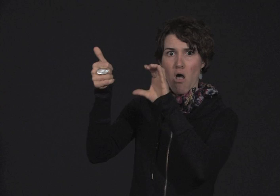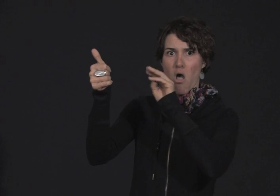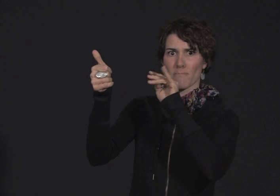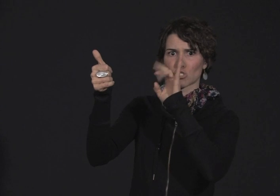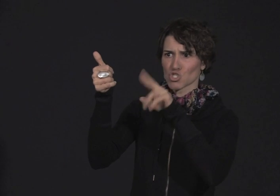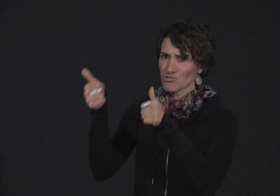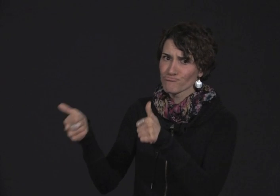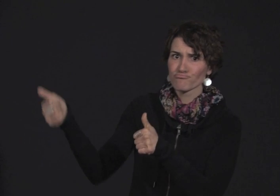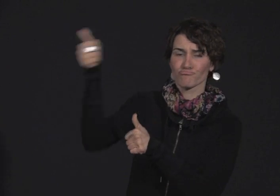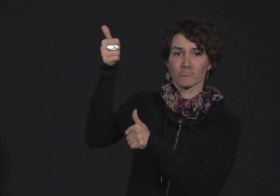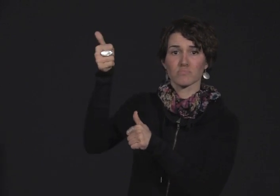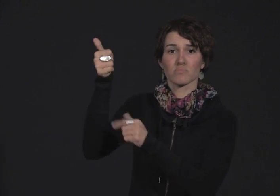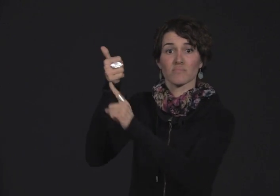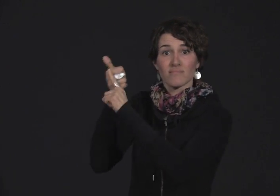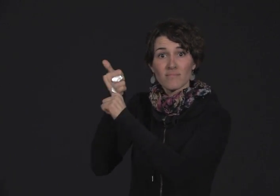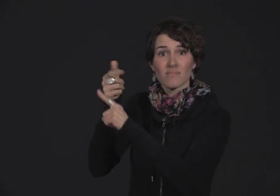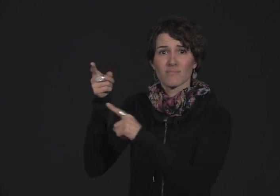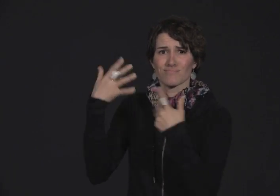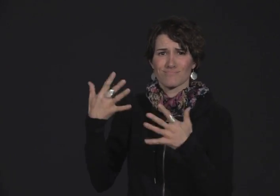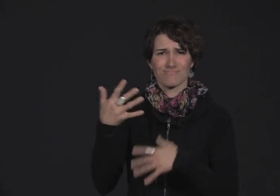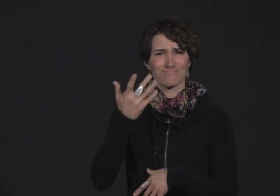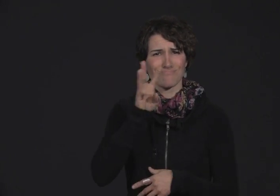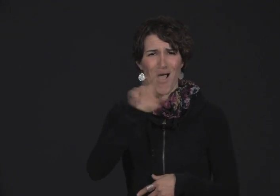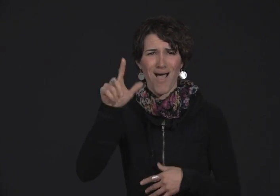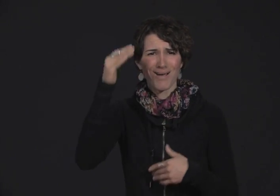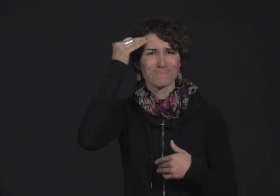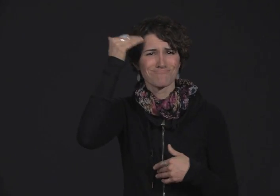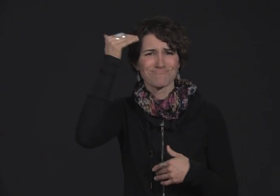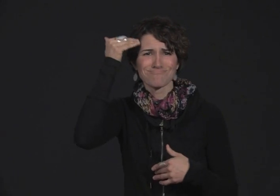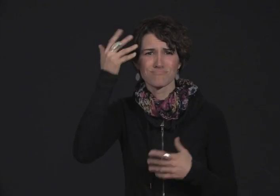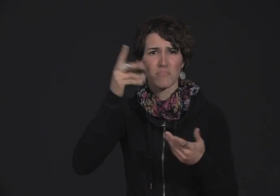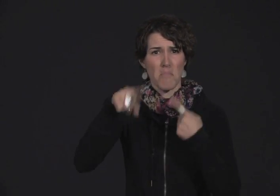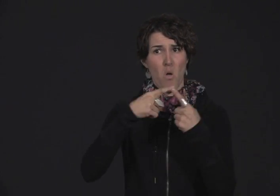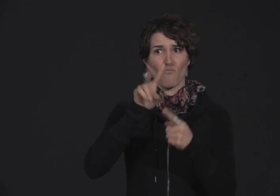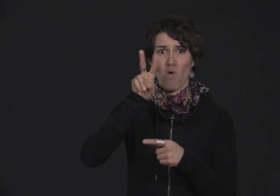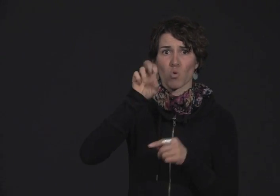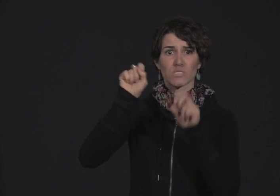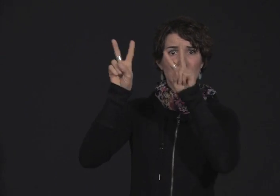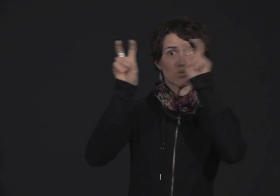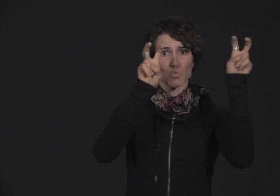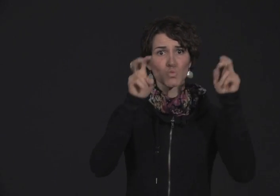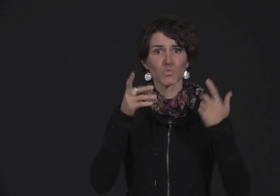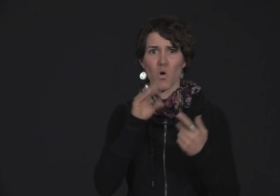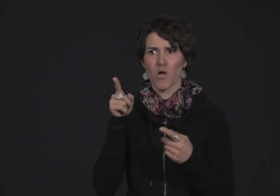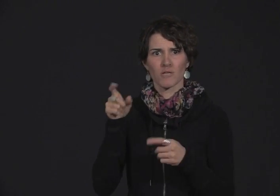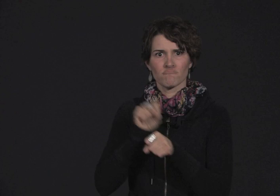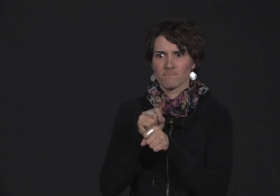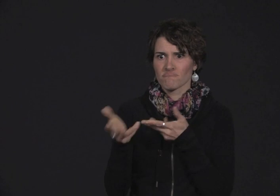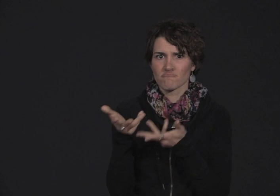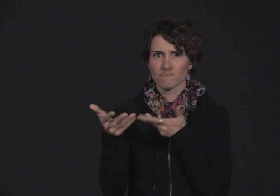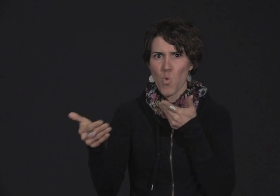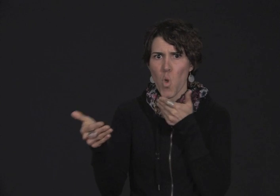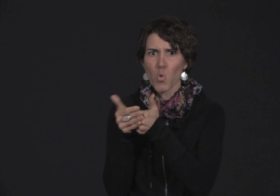they met with the commissioner, who works quite closely and is very familiar with the VRS issues.